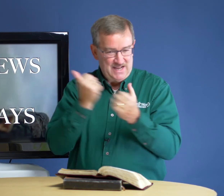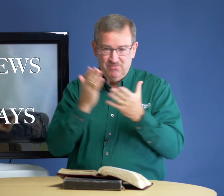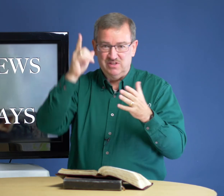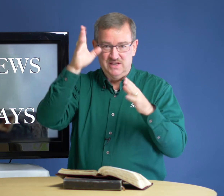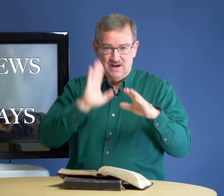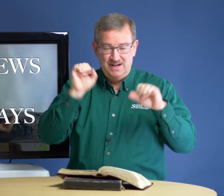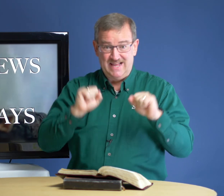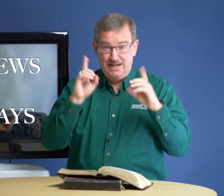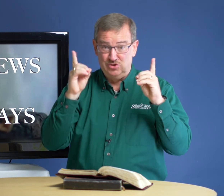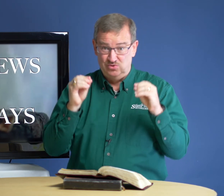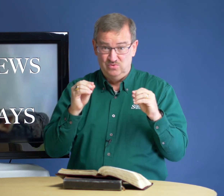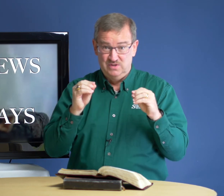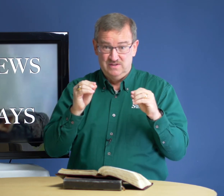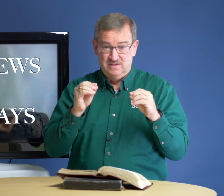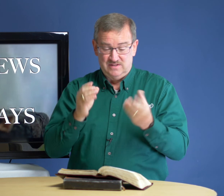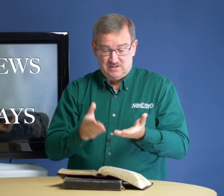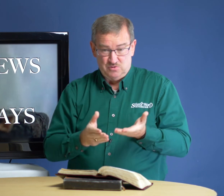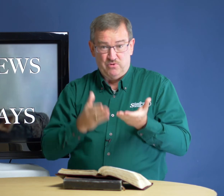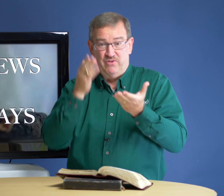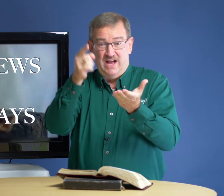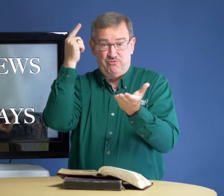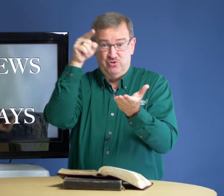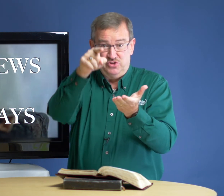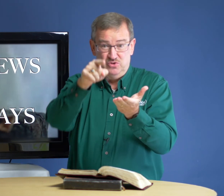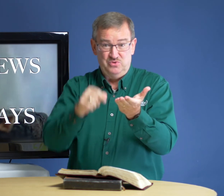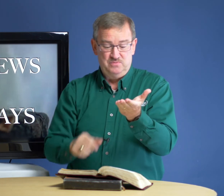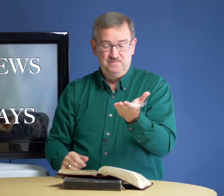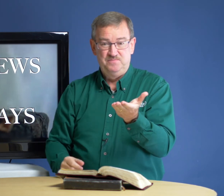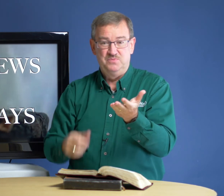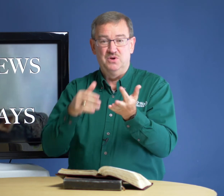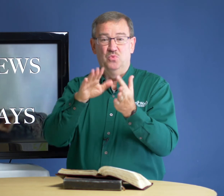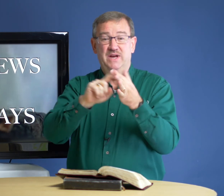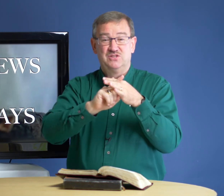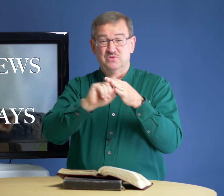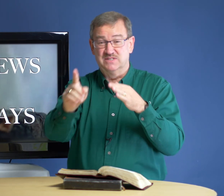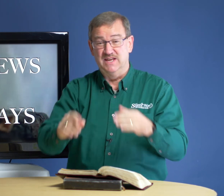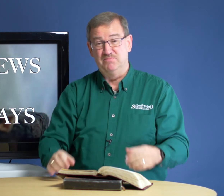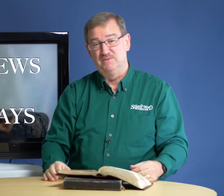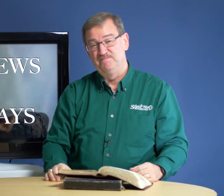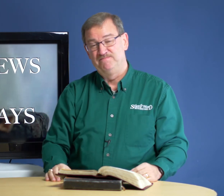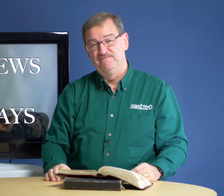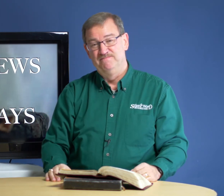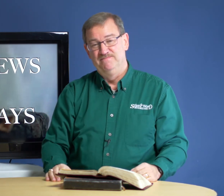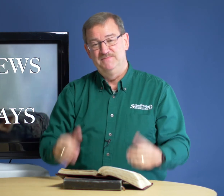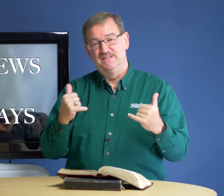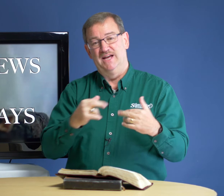everything God can do to provide for you a way to escape. Now